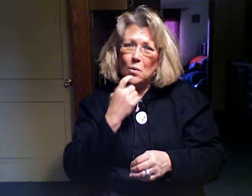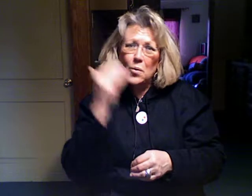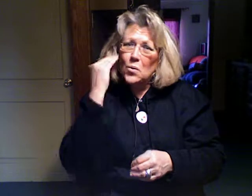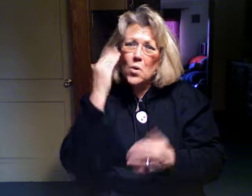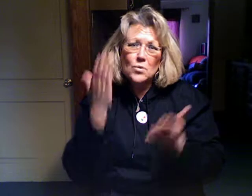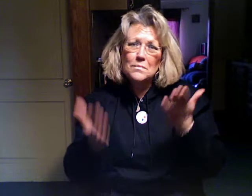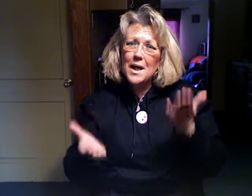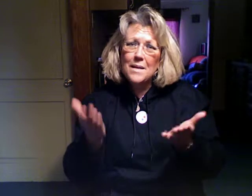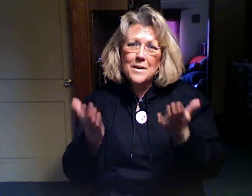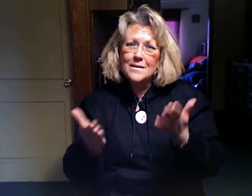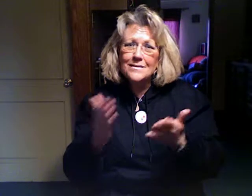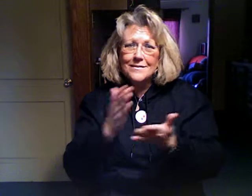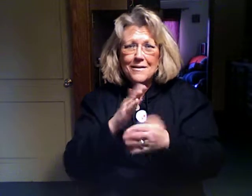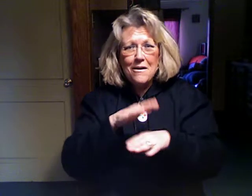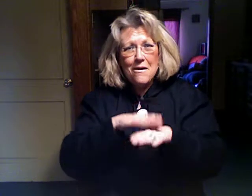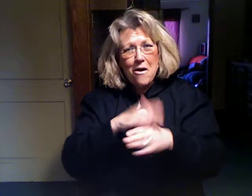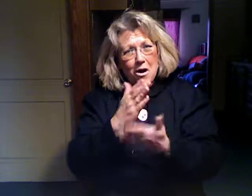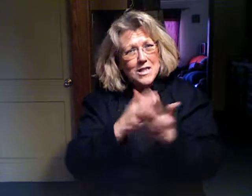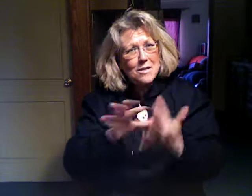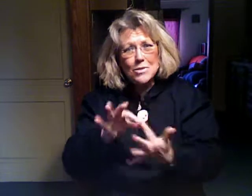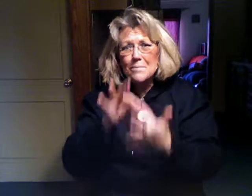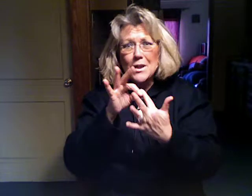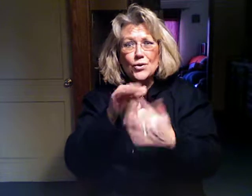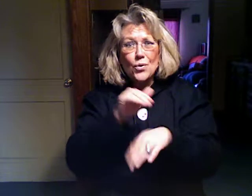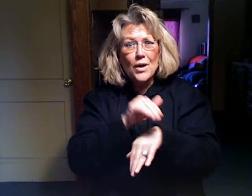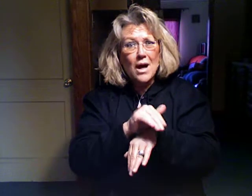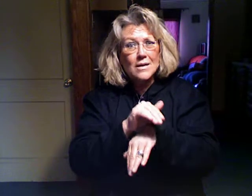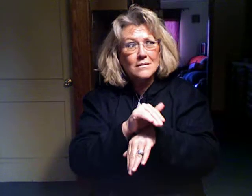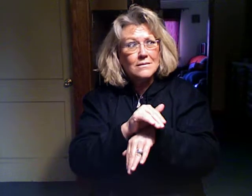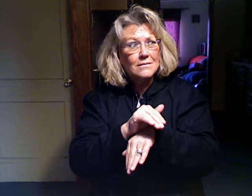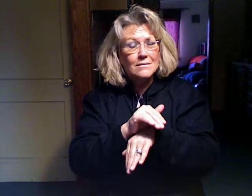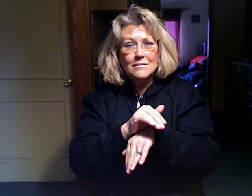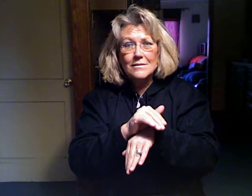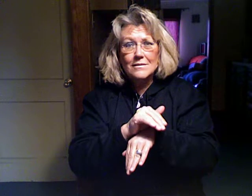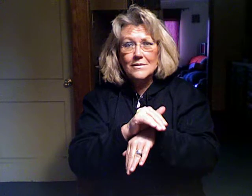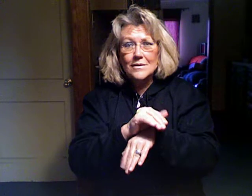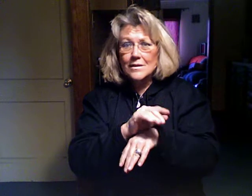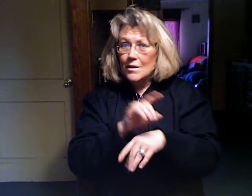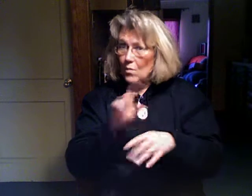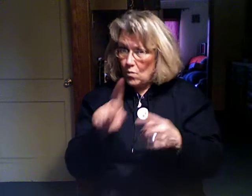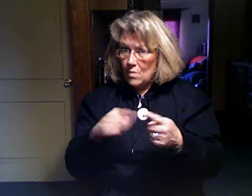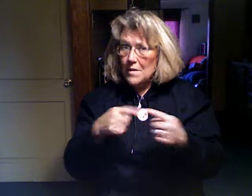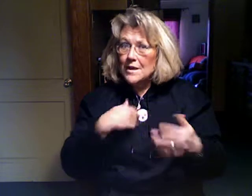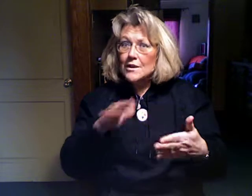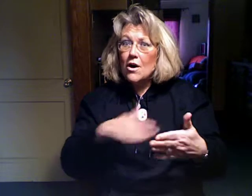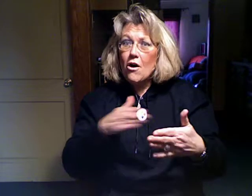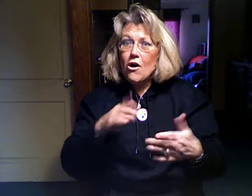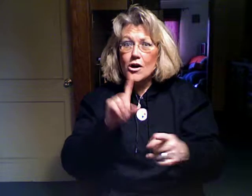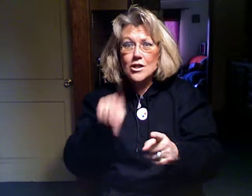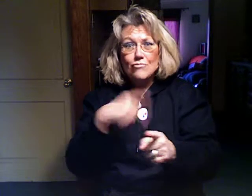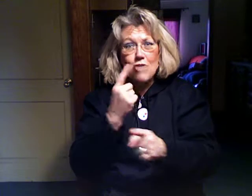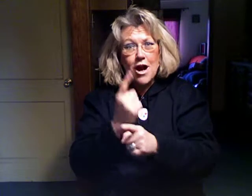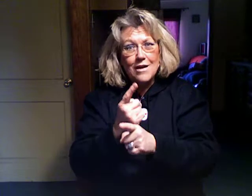who knows maybe On some special night If my song is right